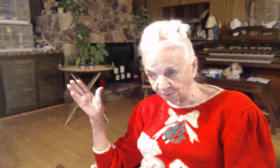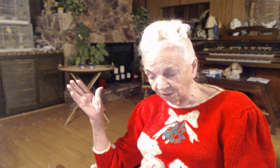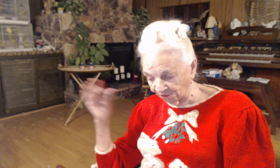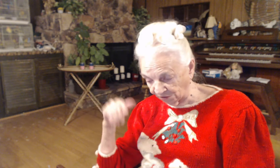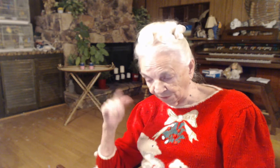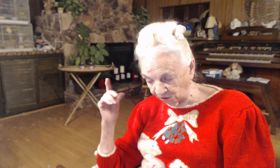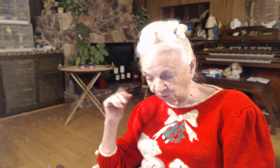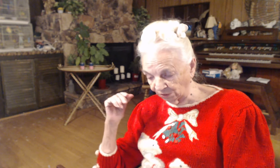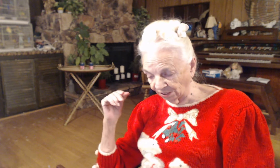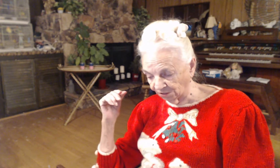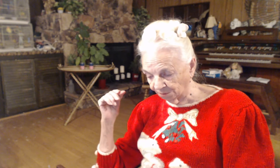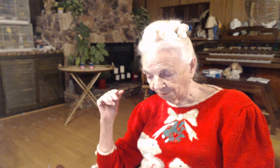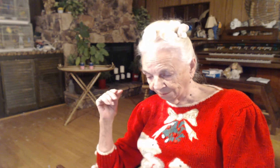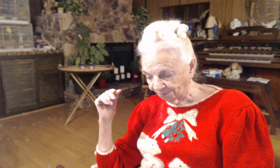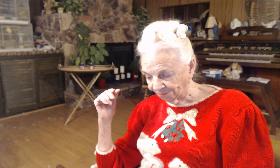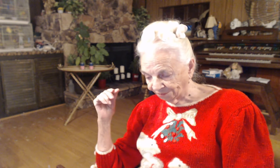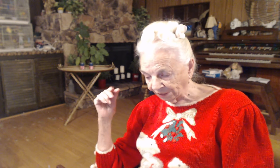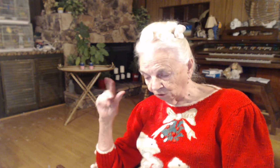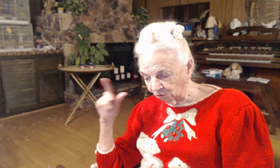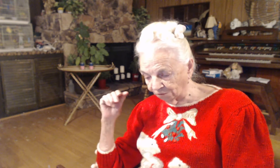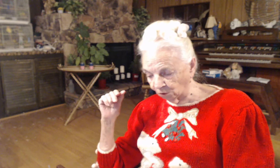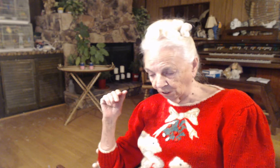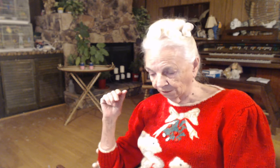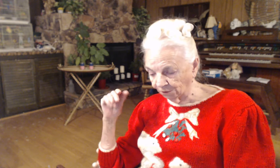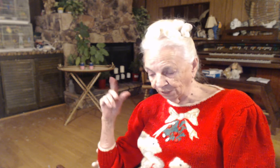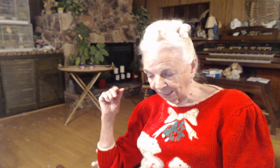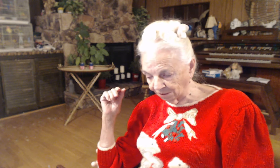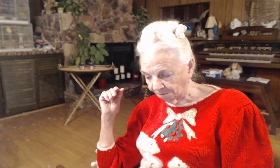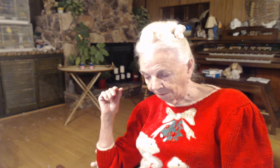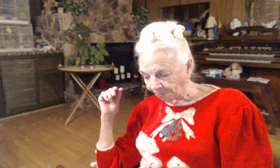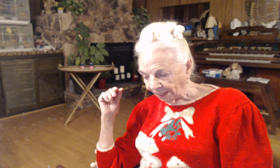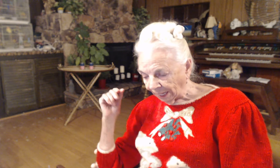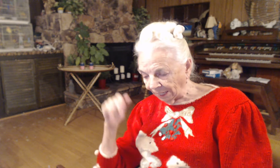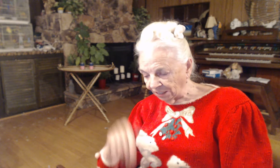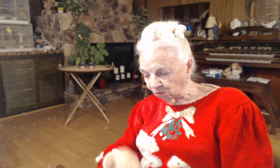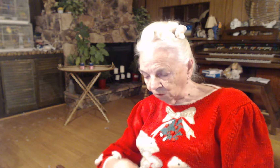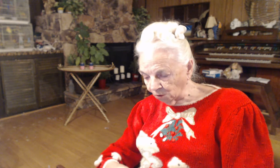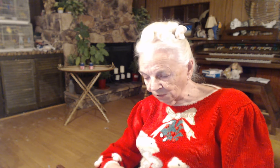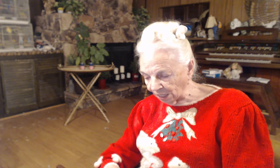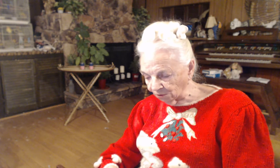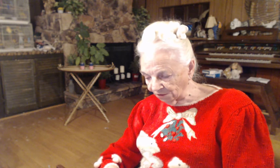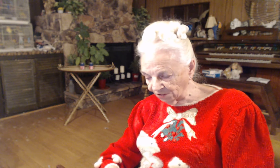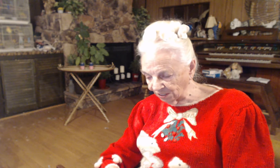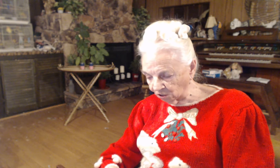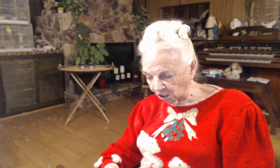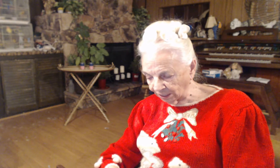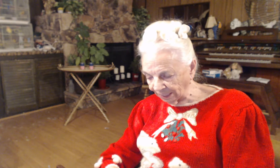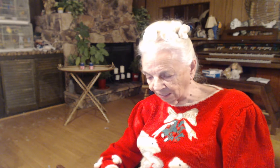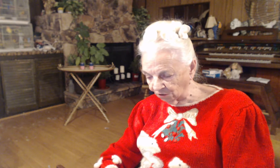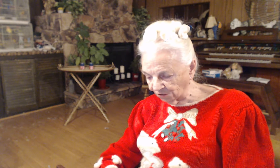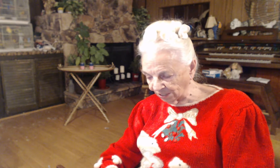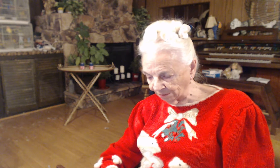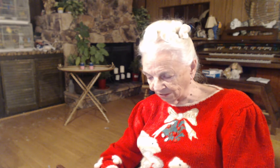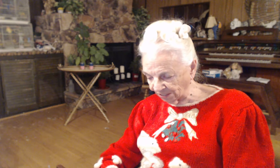this. But Luke does. Luke 4. 38. And he arose out of the synagogue. And entered Simon's house.